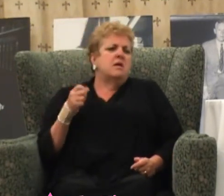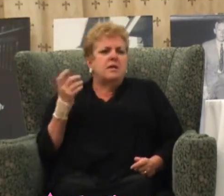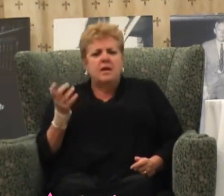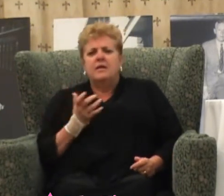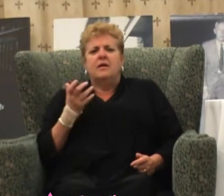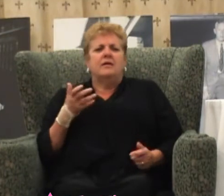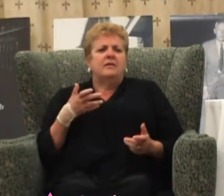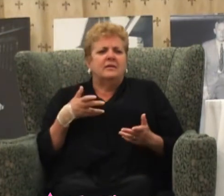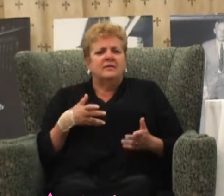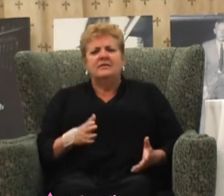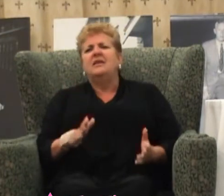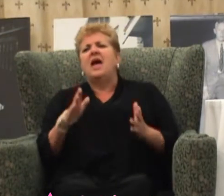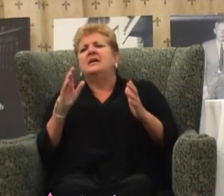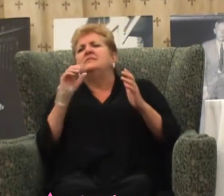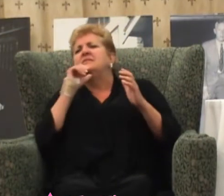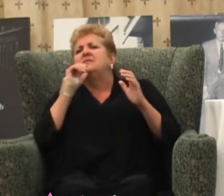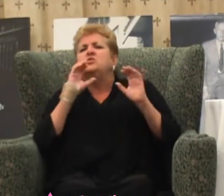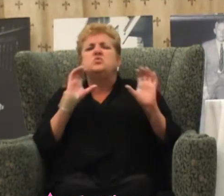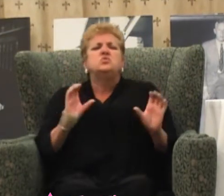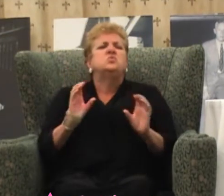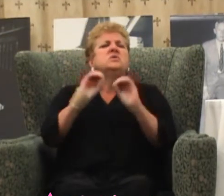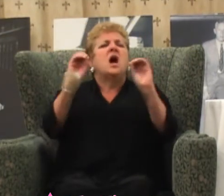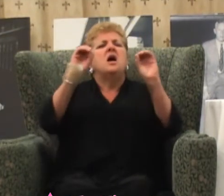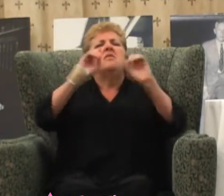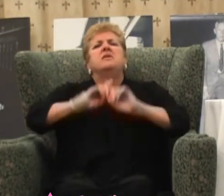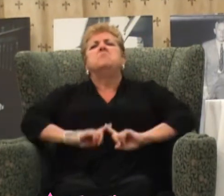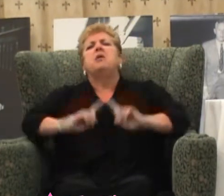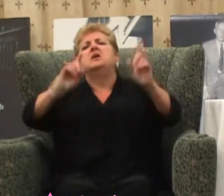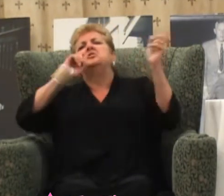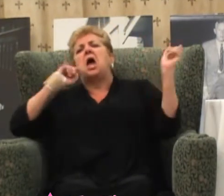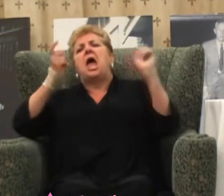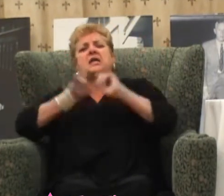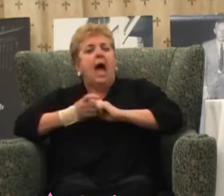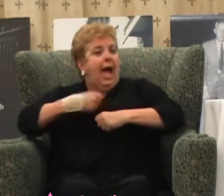don't change, and I made myself cry. And, uh...